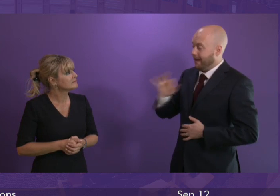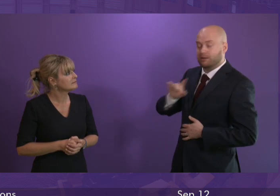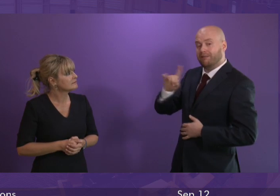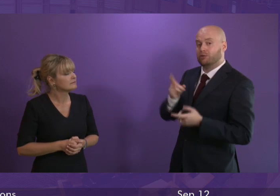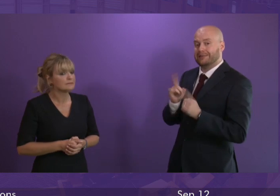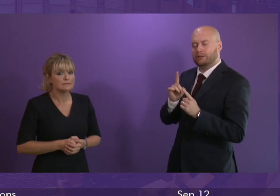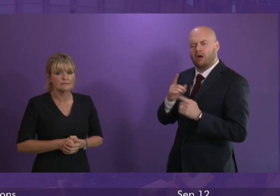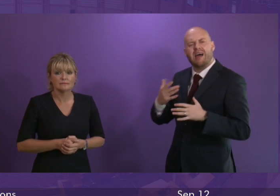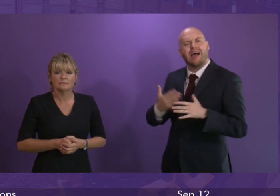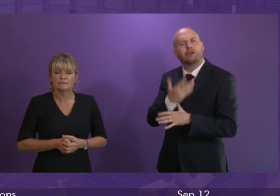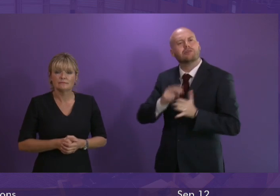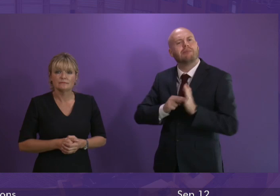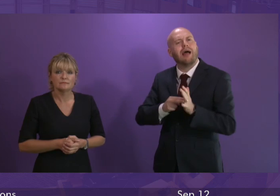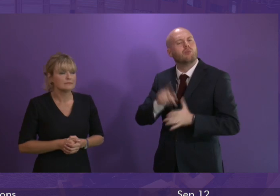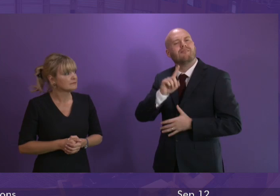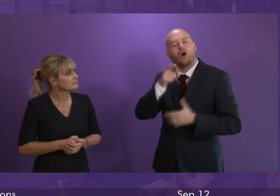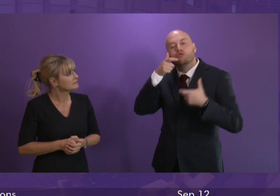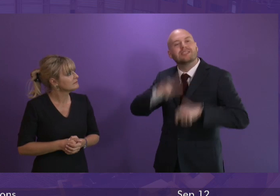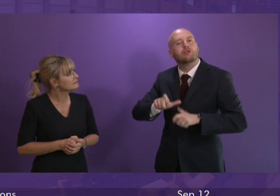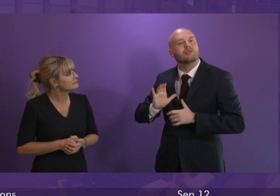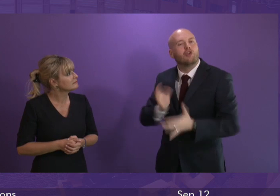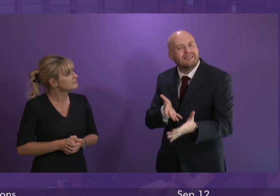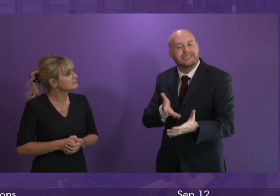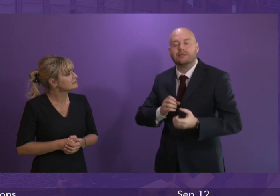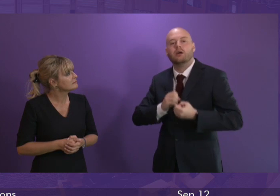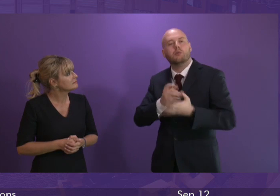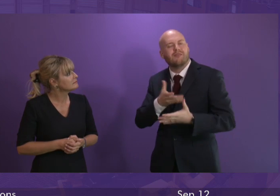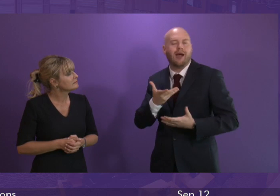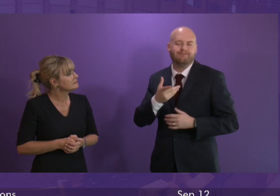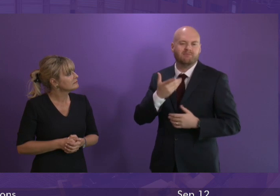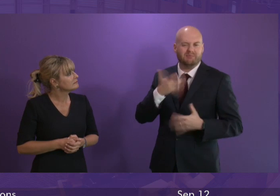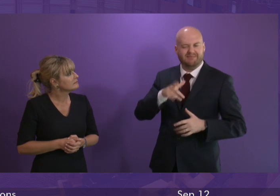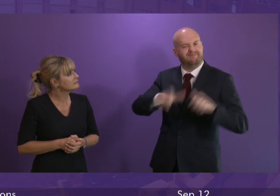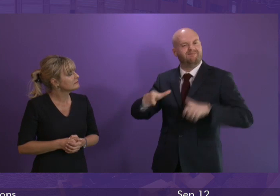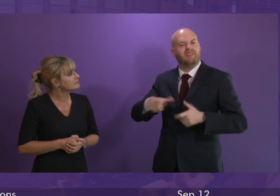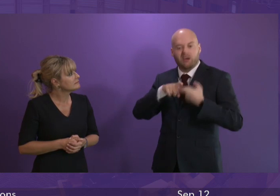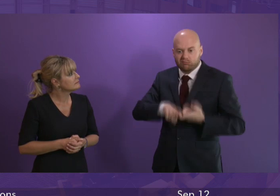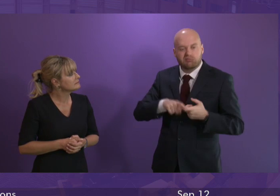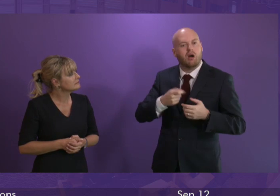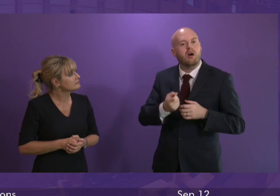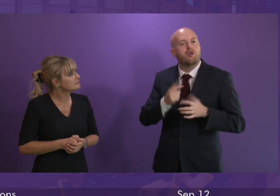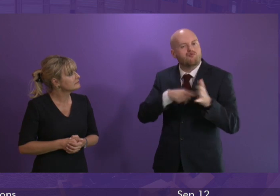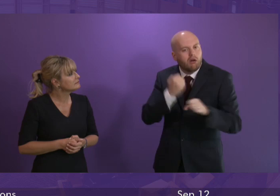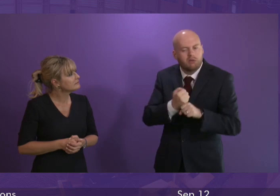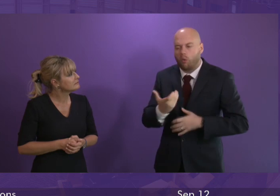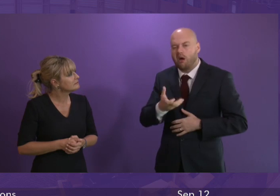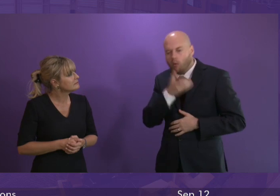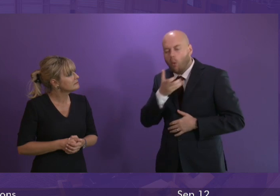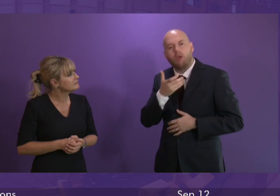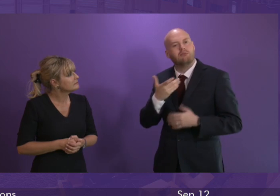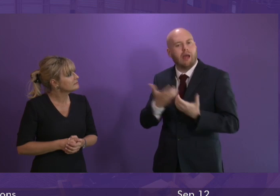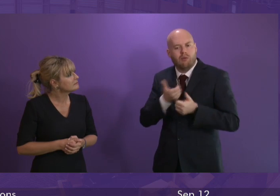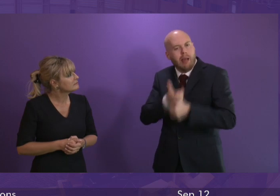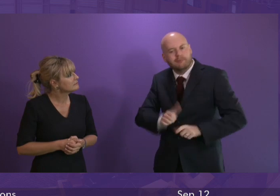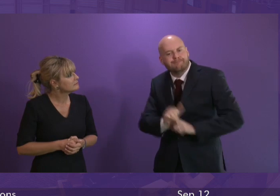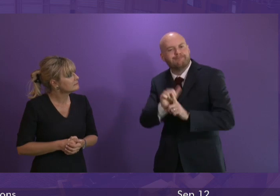plan for delivery of residential services for drug and alcohol rehabilitation across the country will be provided in line with its drug and alcohol